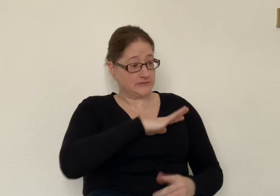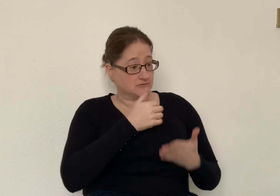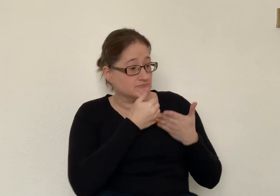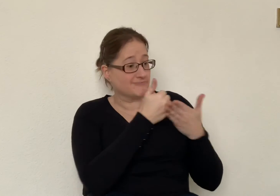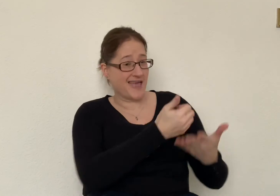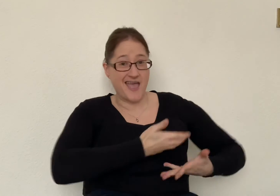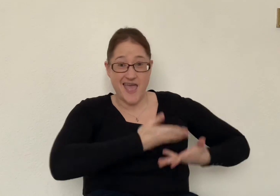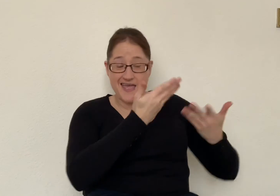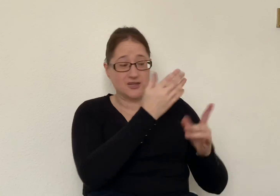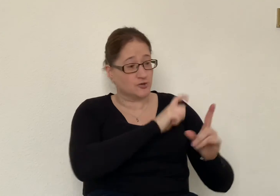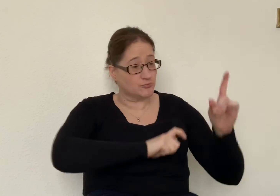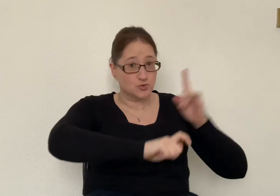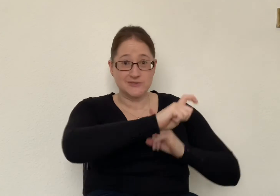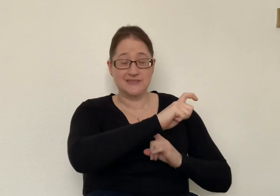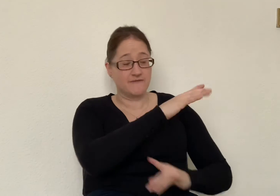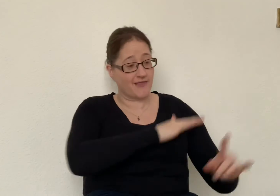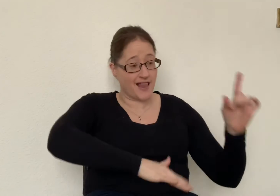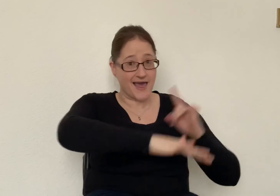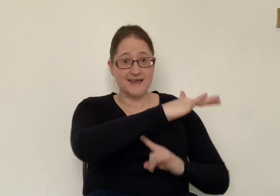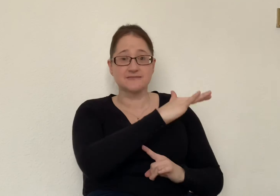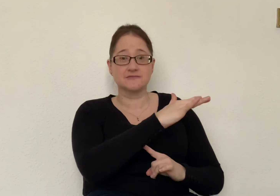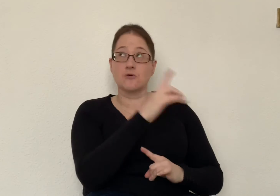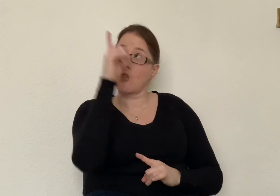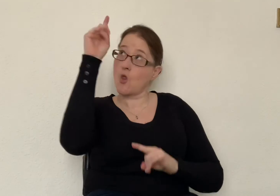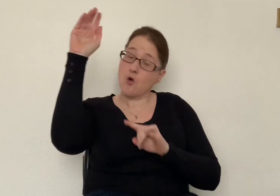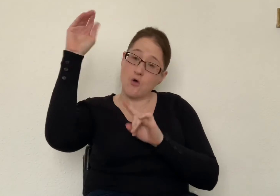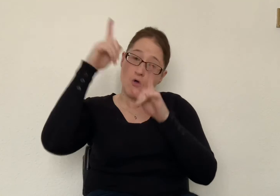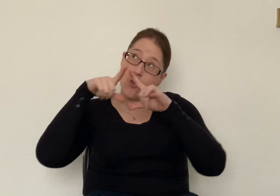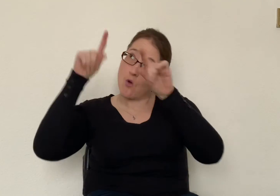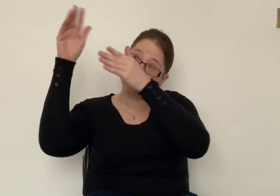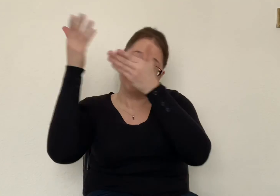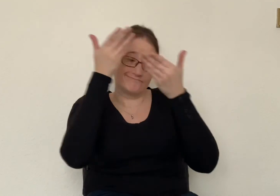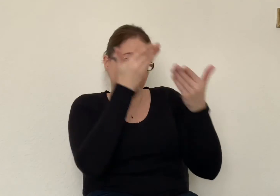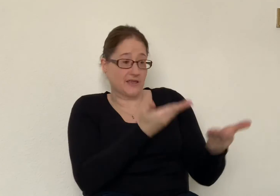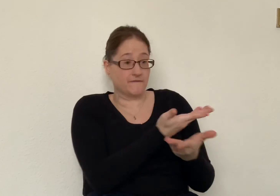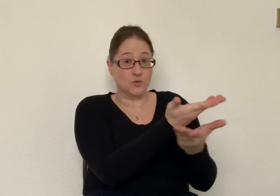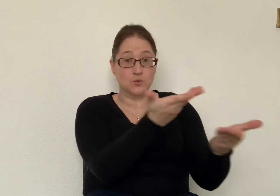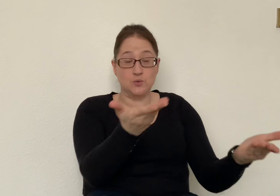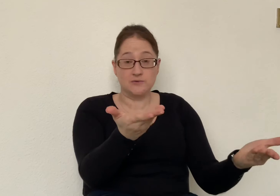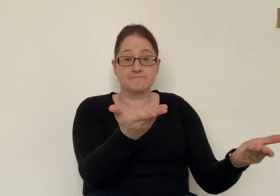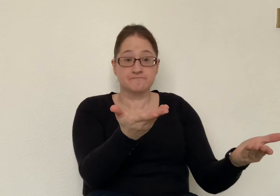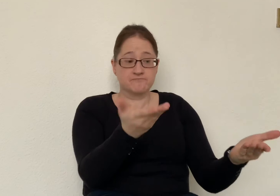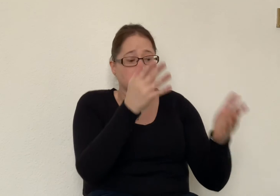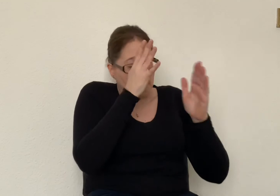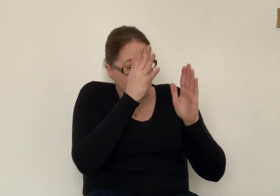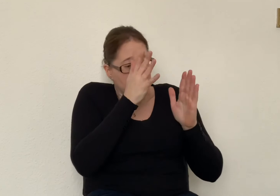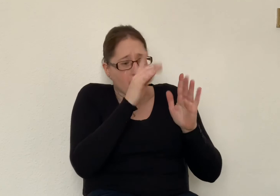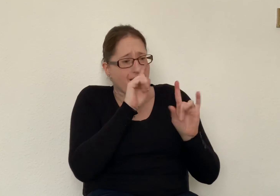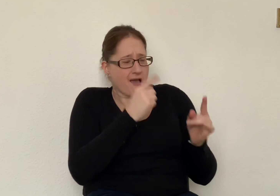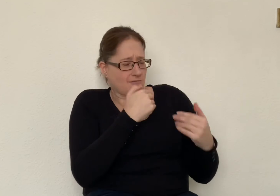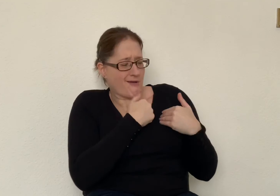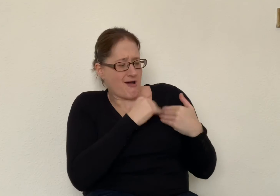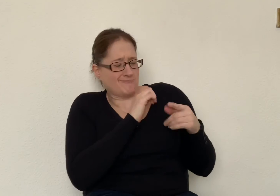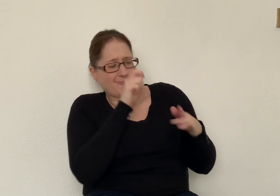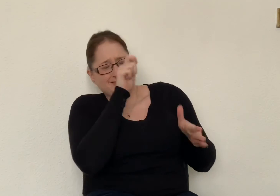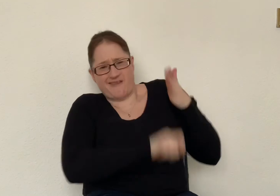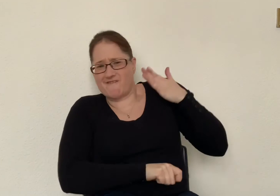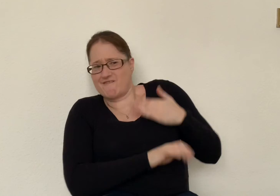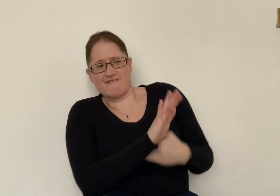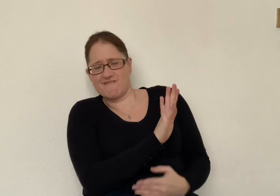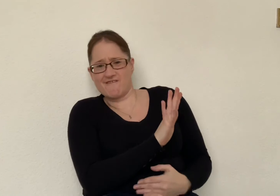any community in the land which the Lord your God is giving you you shall not harden your heart nor close